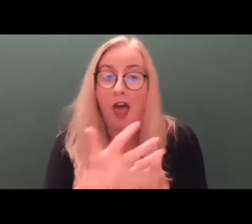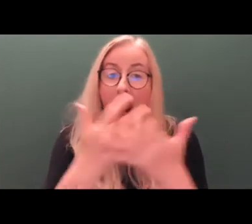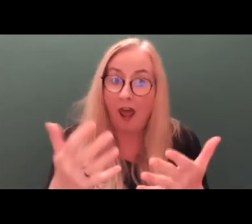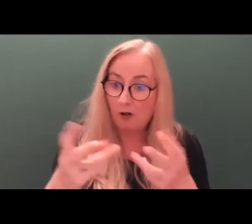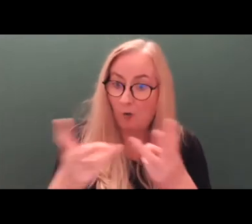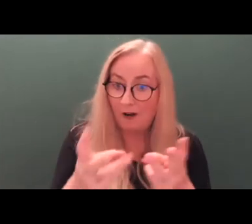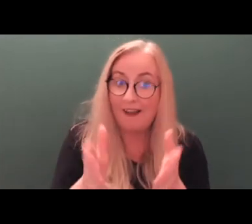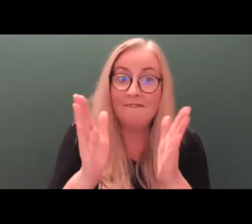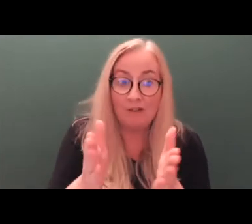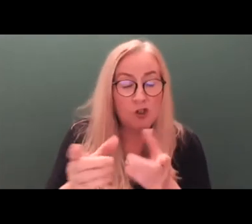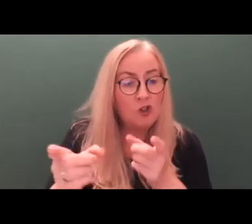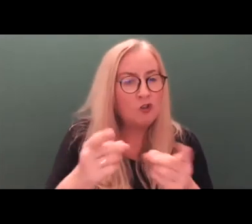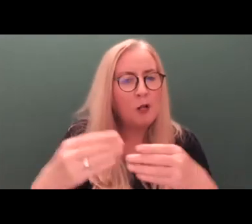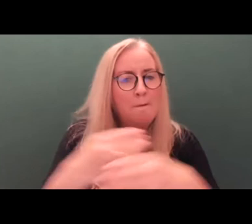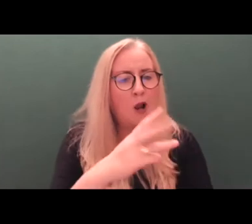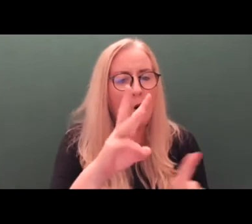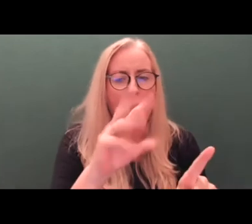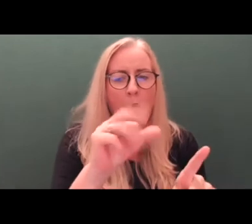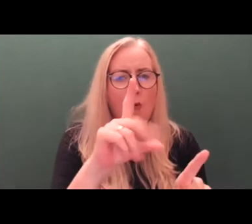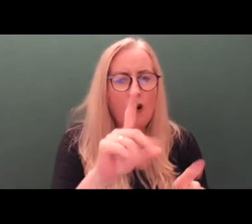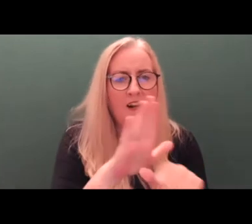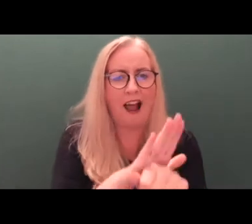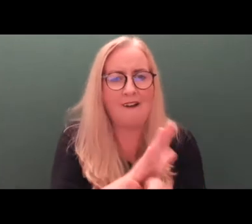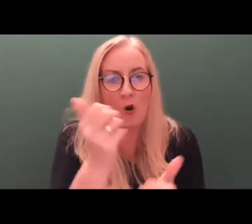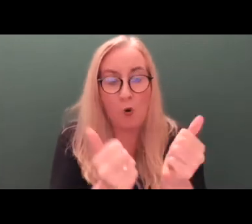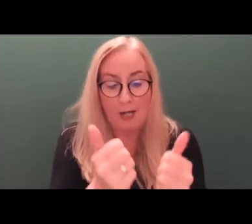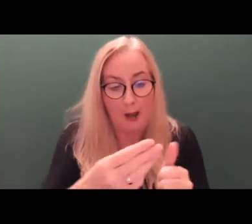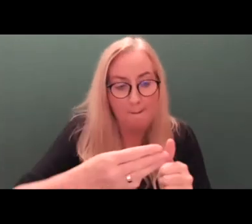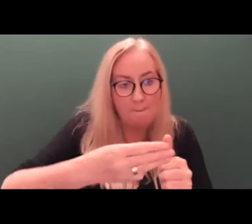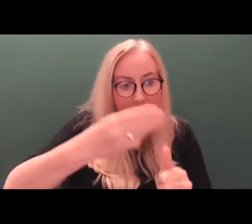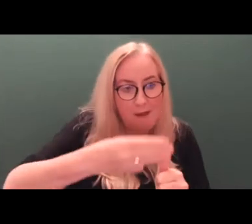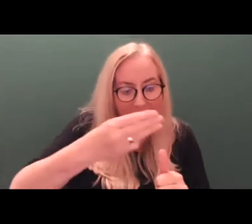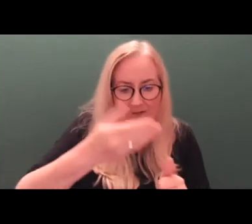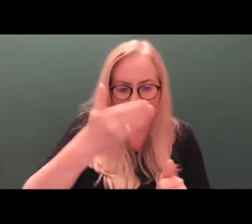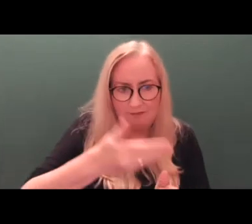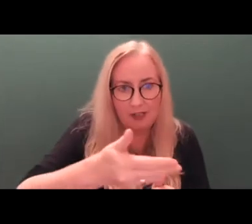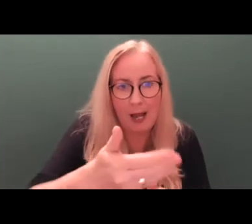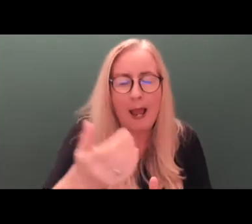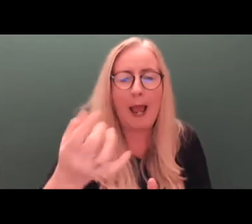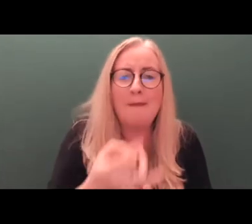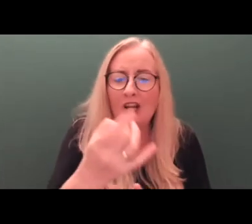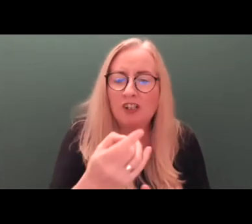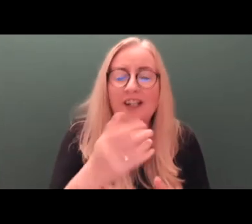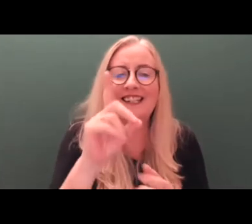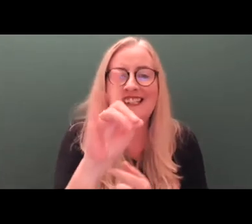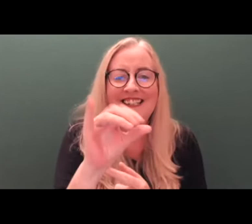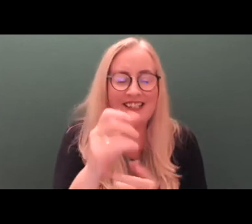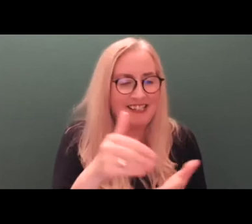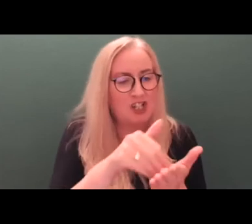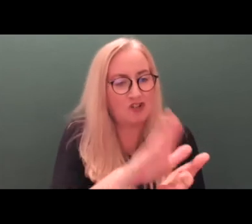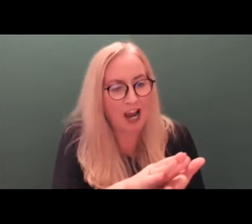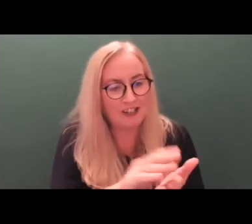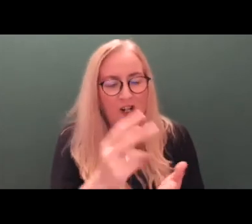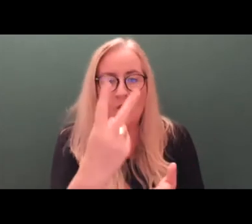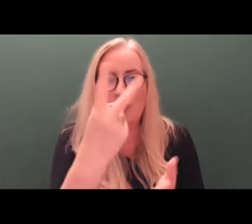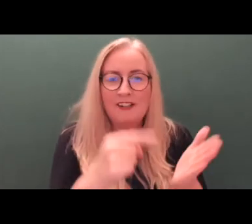has already been done by the Wards of Court Office to prepare for applications to discharge the 2150 adults